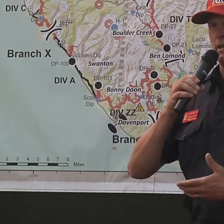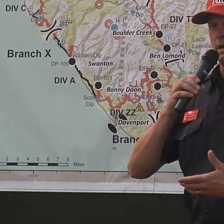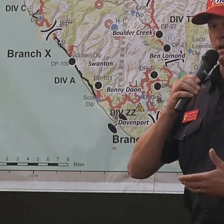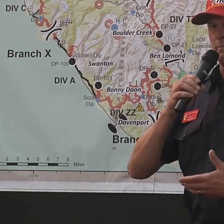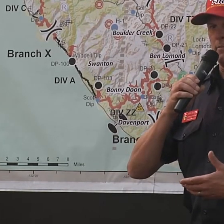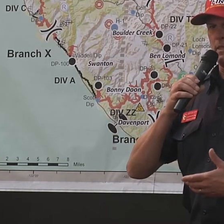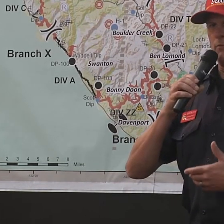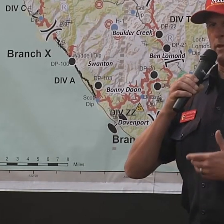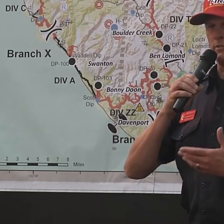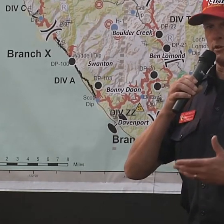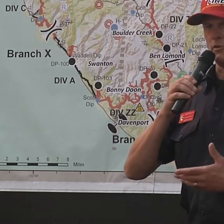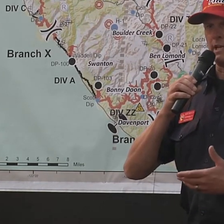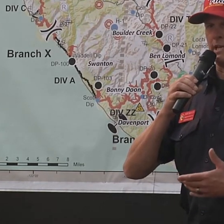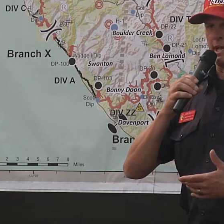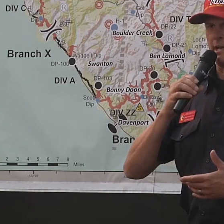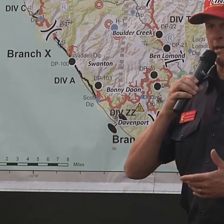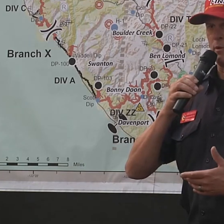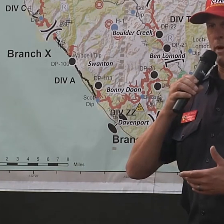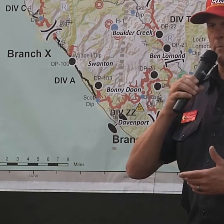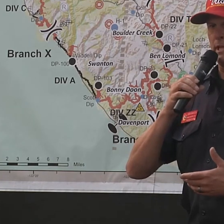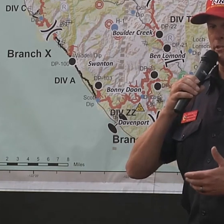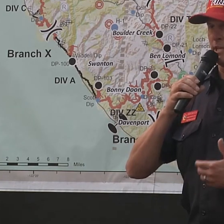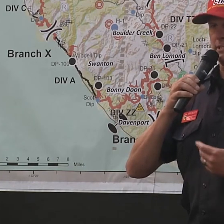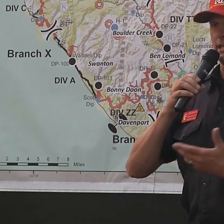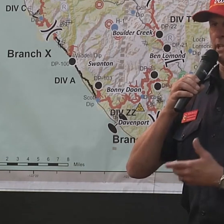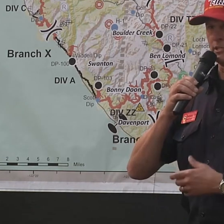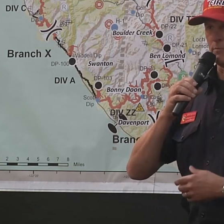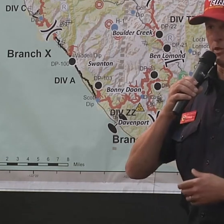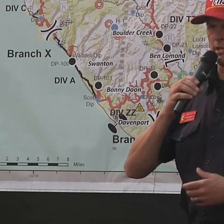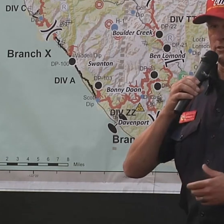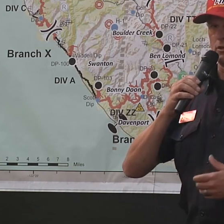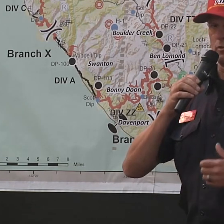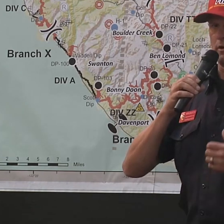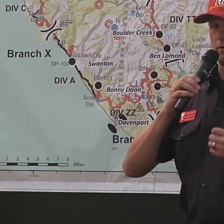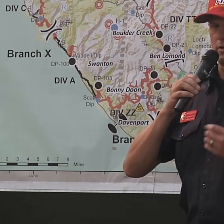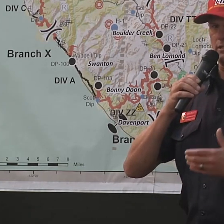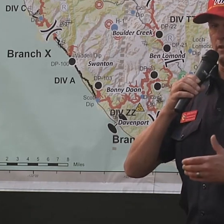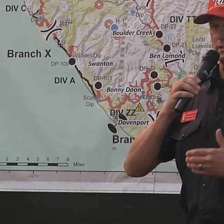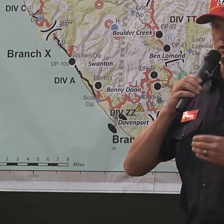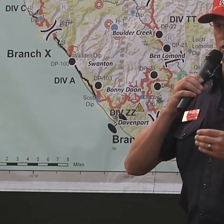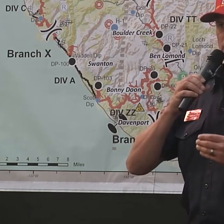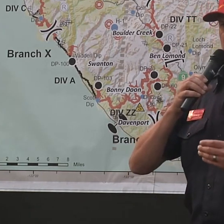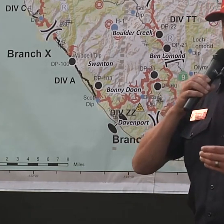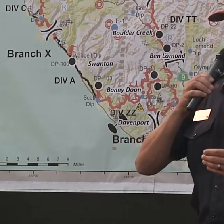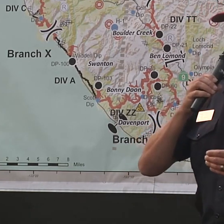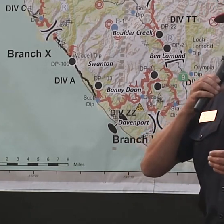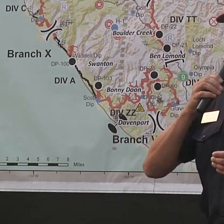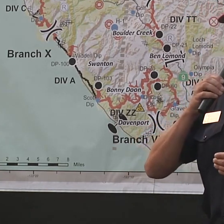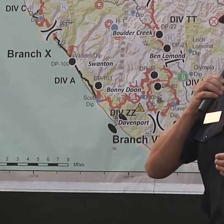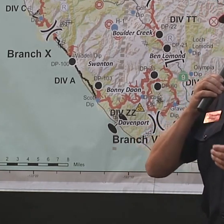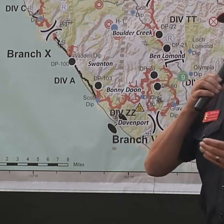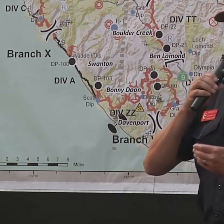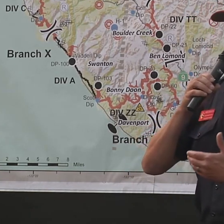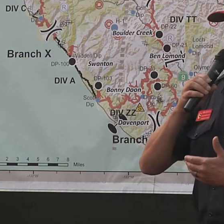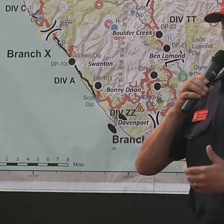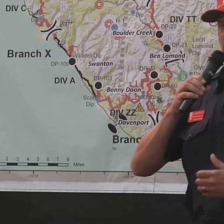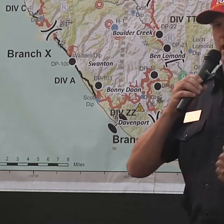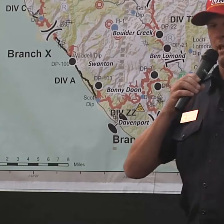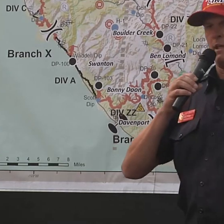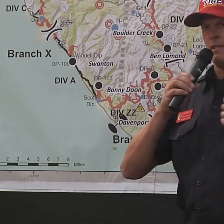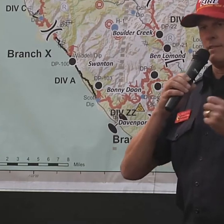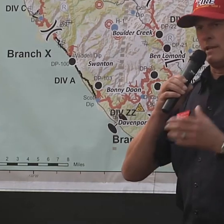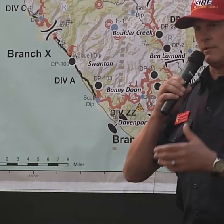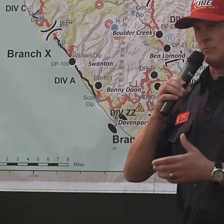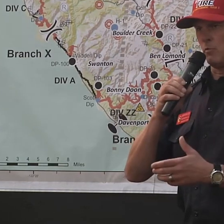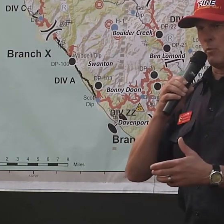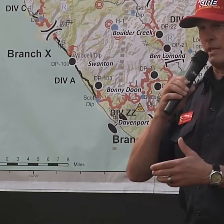repaired, then we can start looking at a repopulation. And that's any of these communities. So we're aggressively, as soon as we can get it safe enough for those folks to move in,